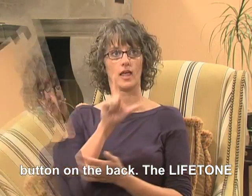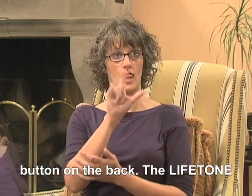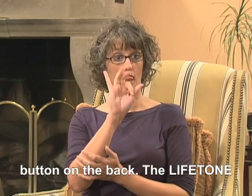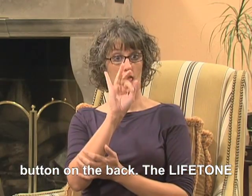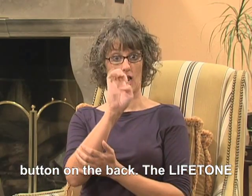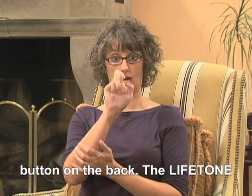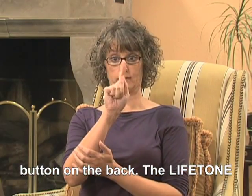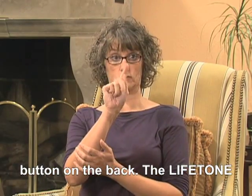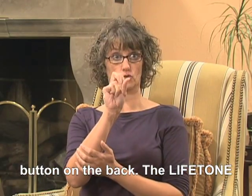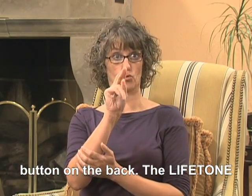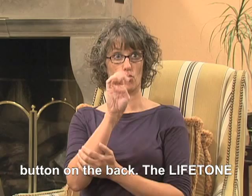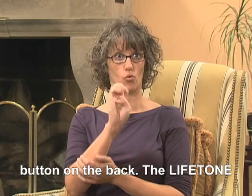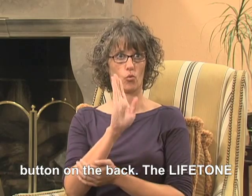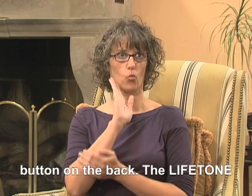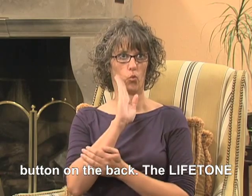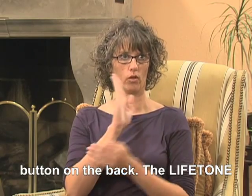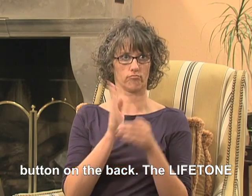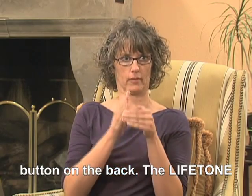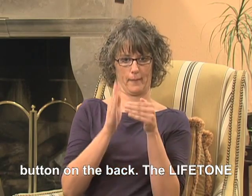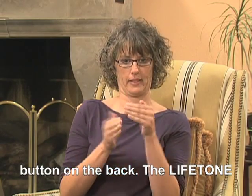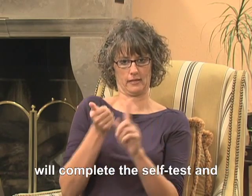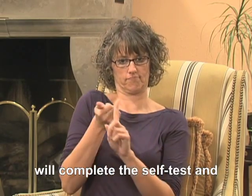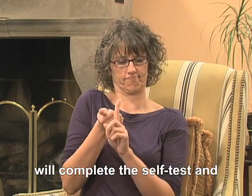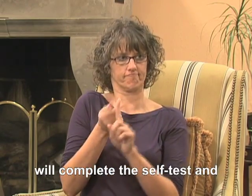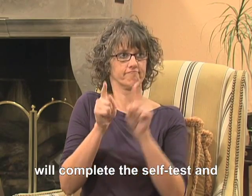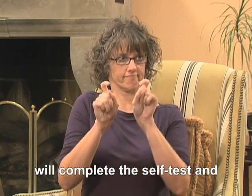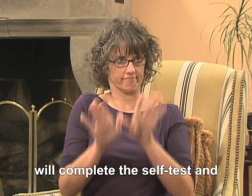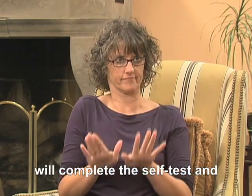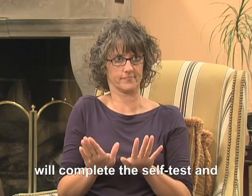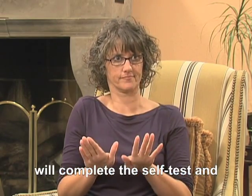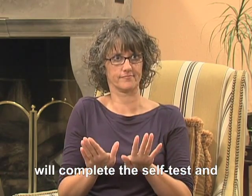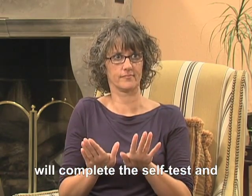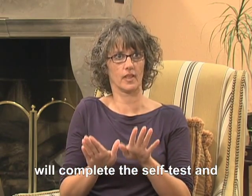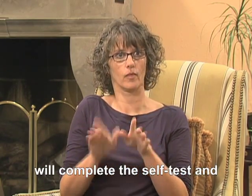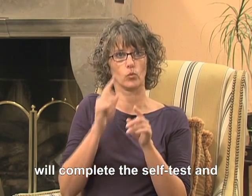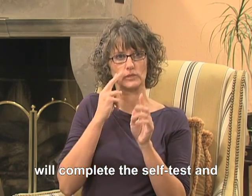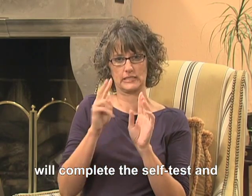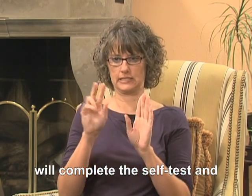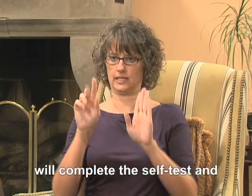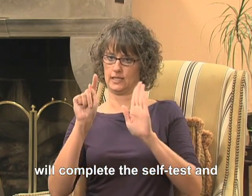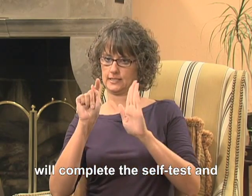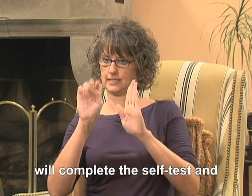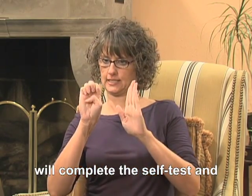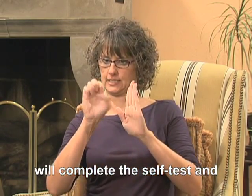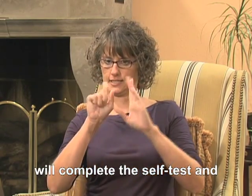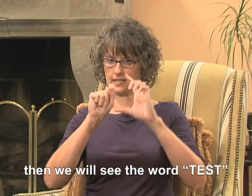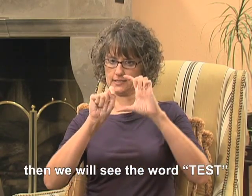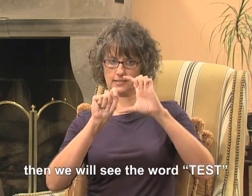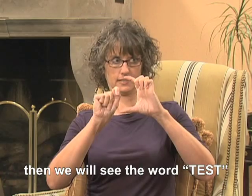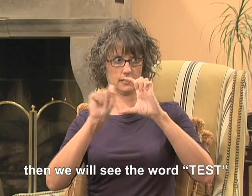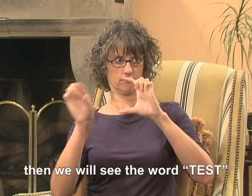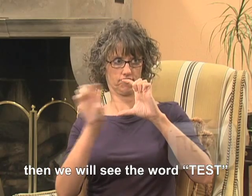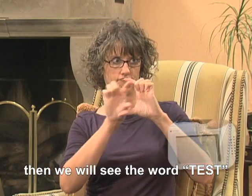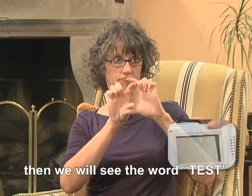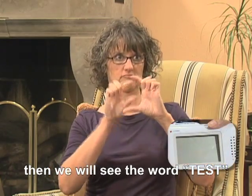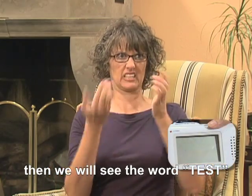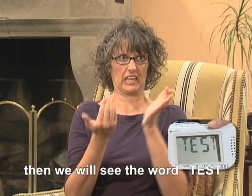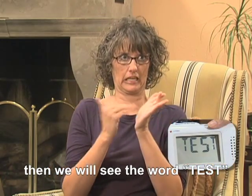The Lifetone will complete the self-test and then we will see